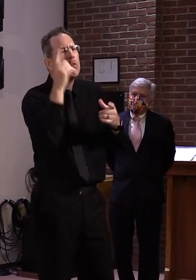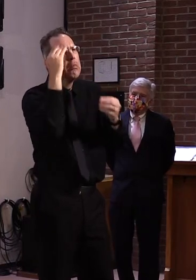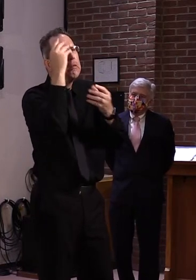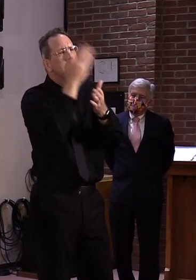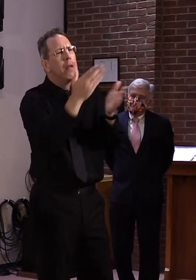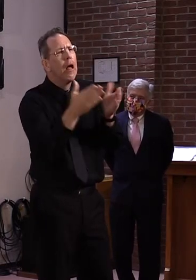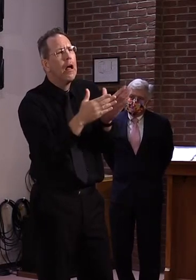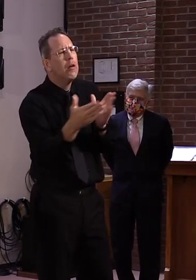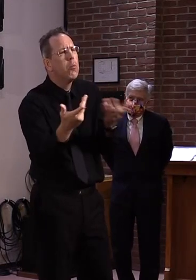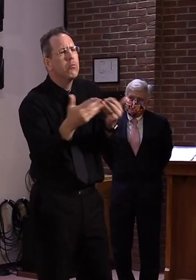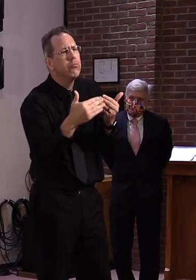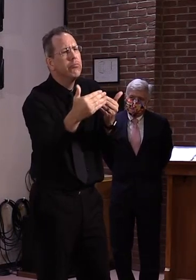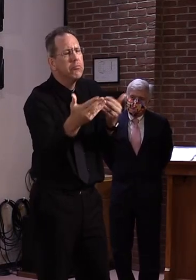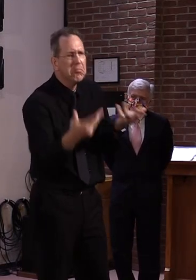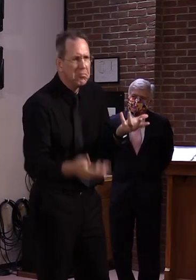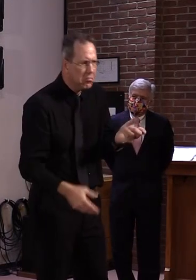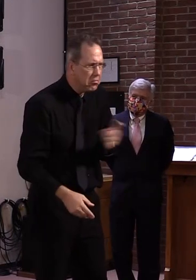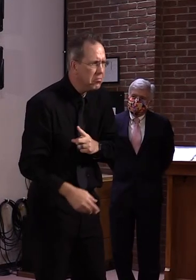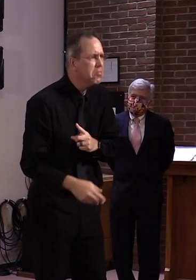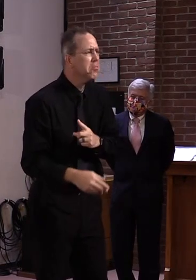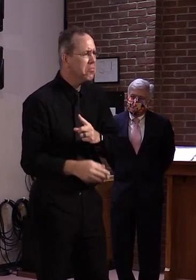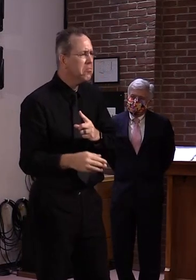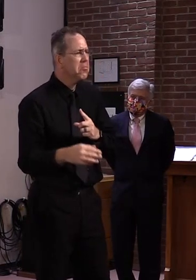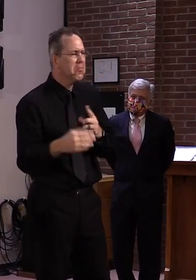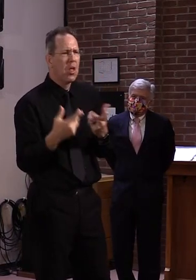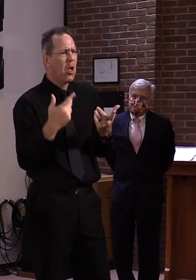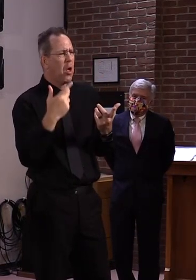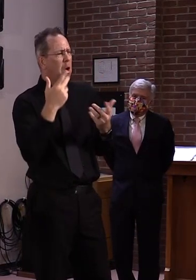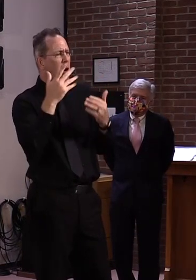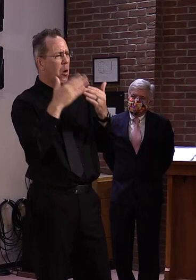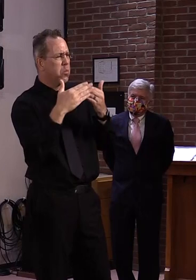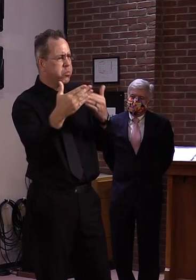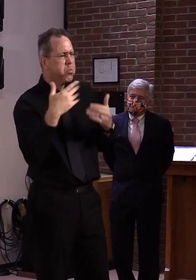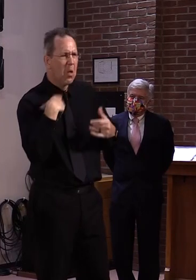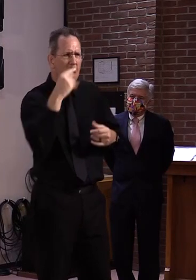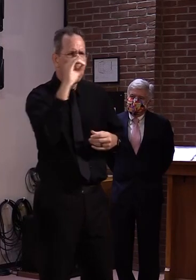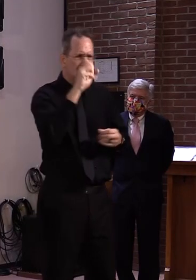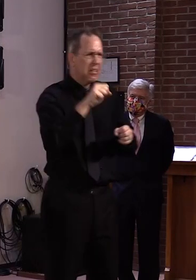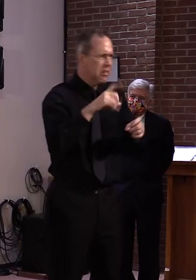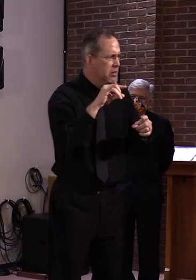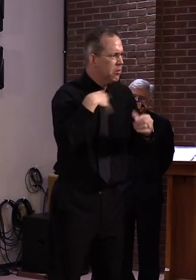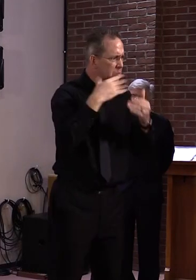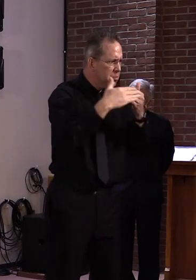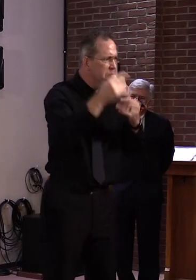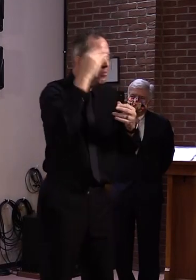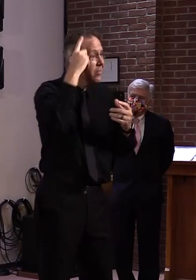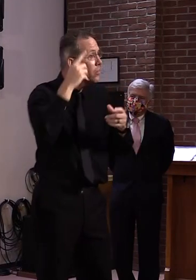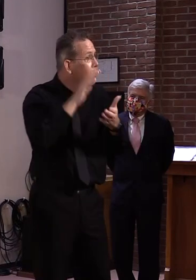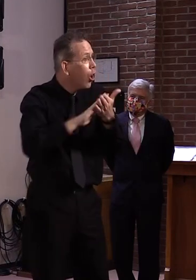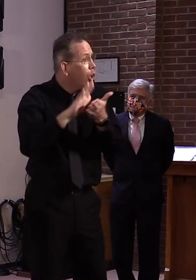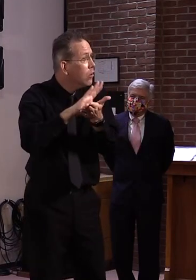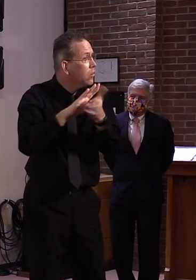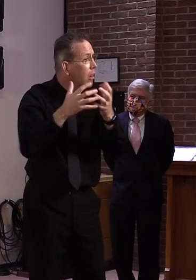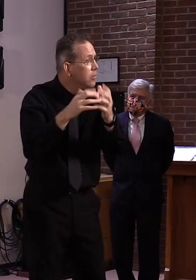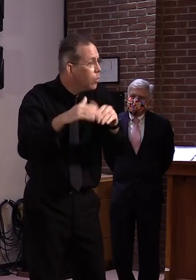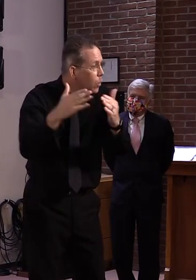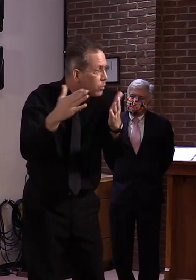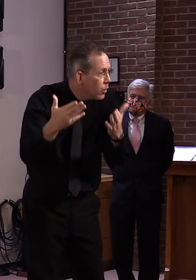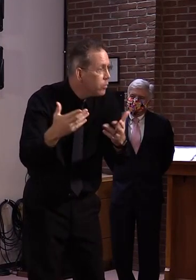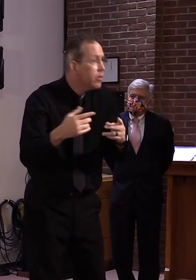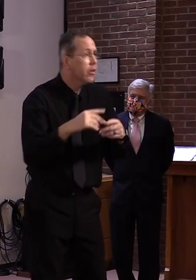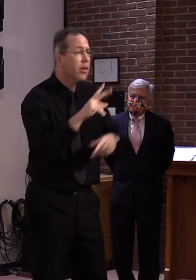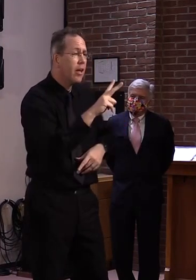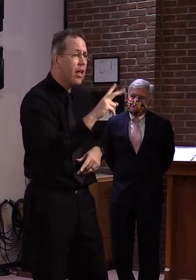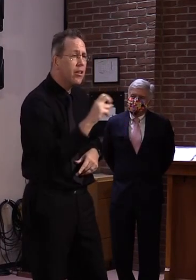of our planning opportunity, as well as the K through 12 public schools and private schools throughout Vermont. So we're planning for that